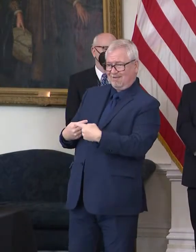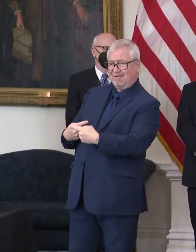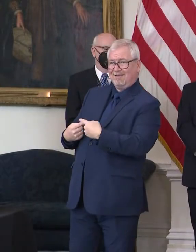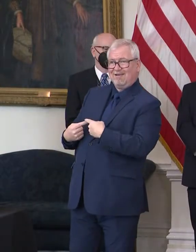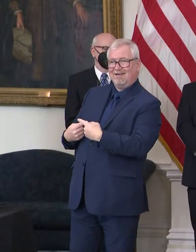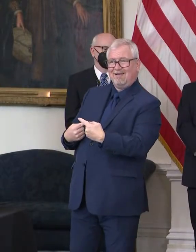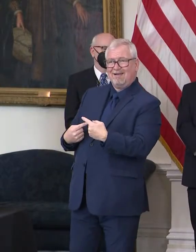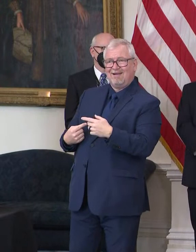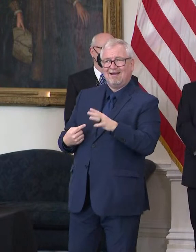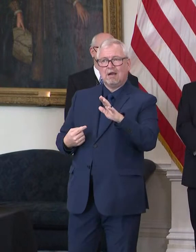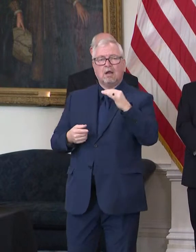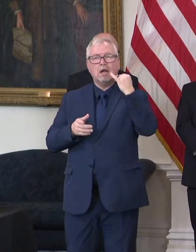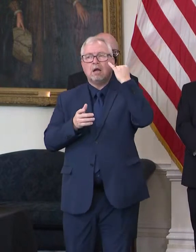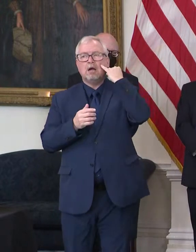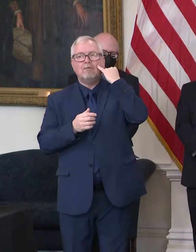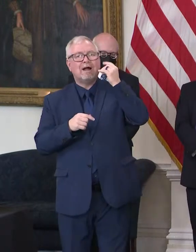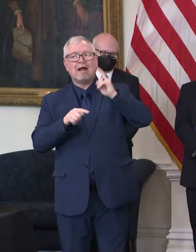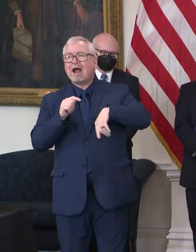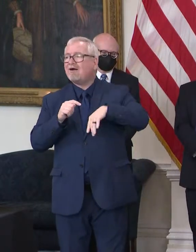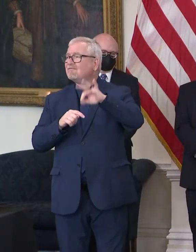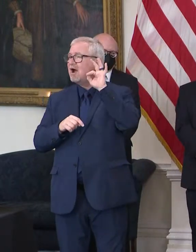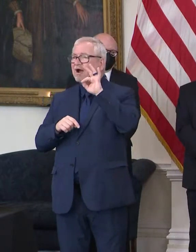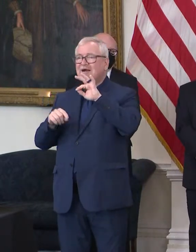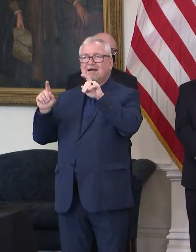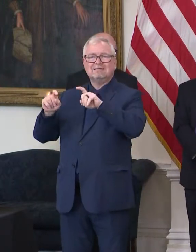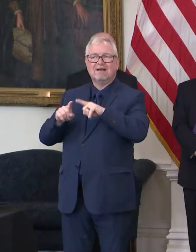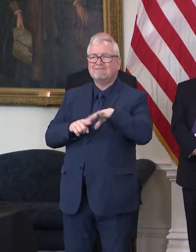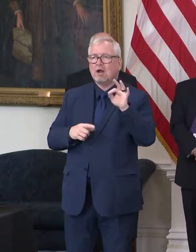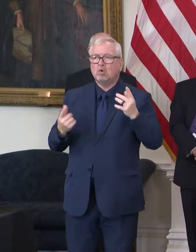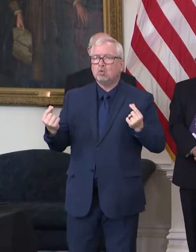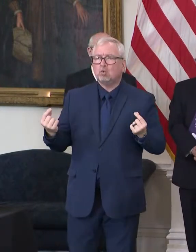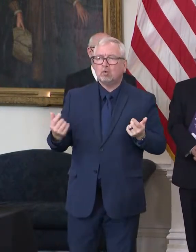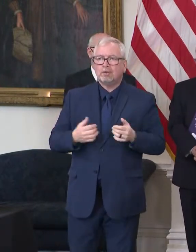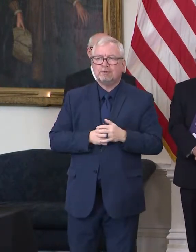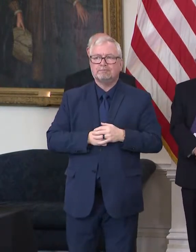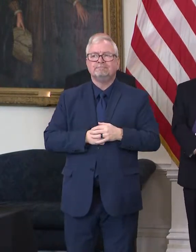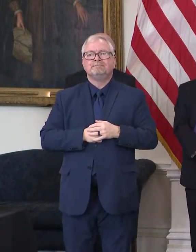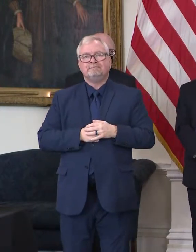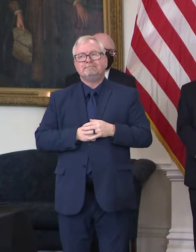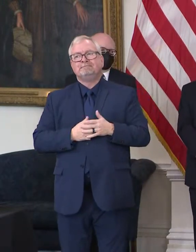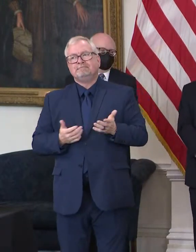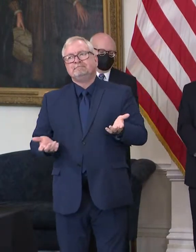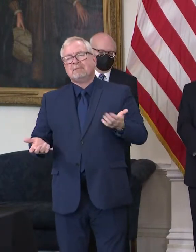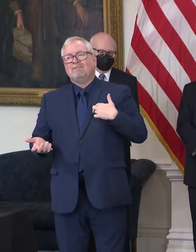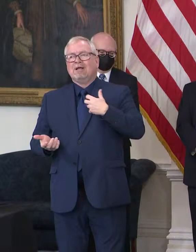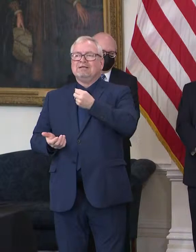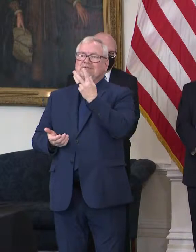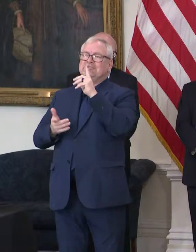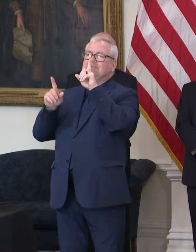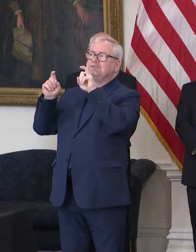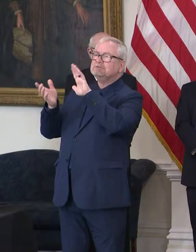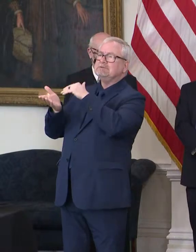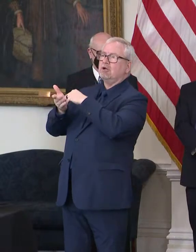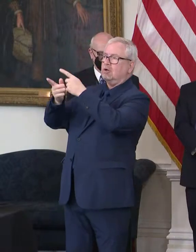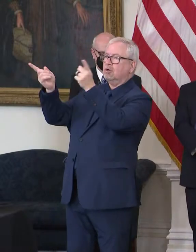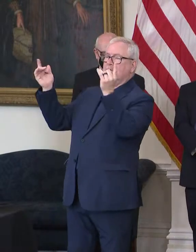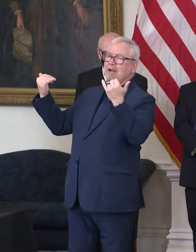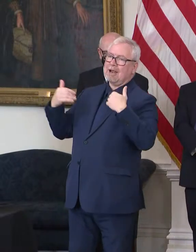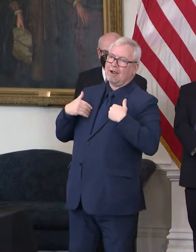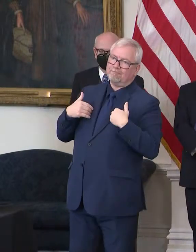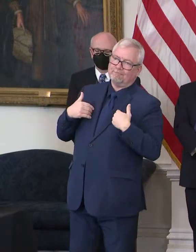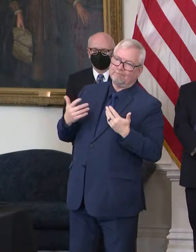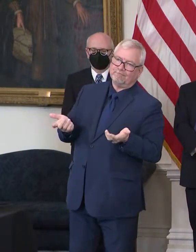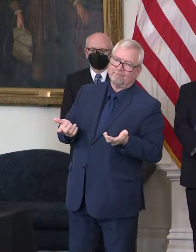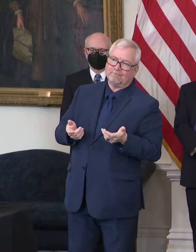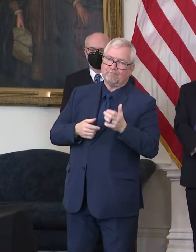available and we opened up 20 new, uh, testing centers. The situation you were talking about in the Hartford County, uh, we're trying to get briefed